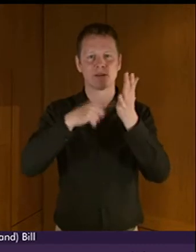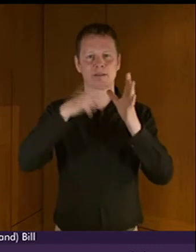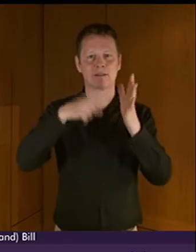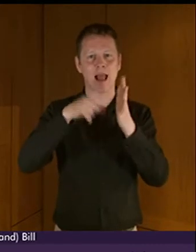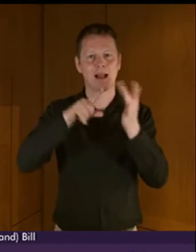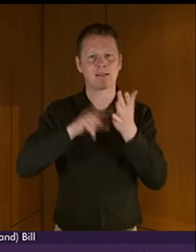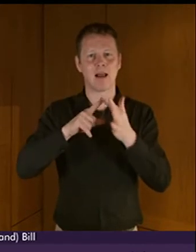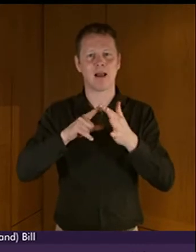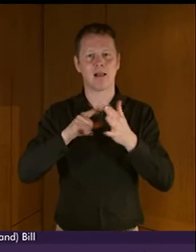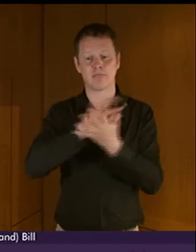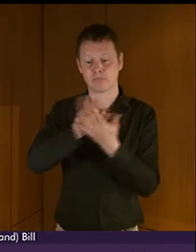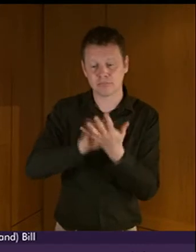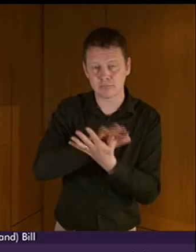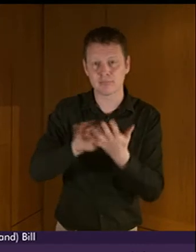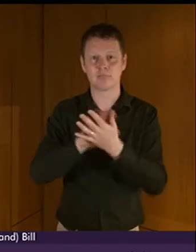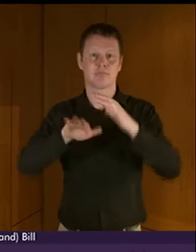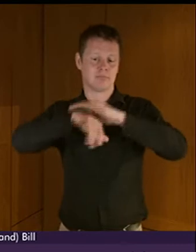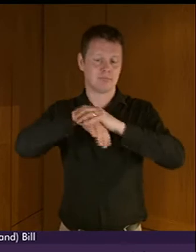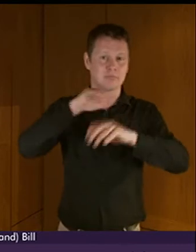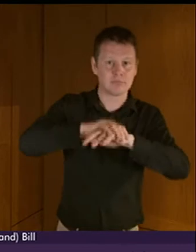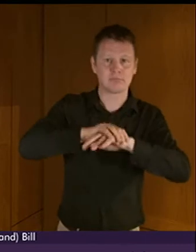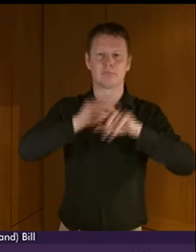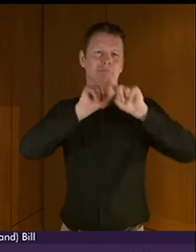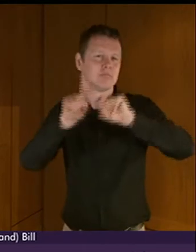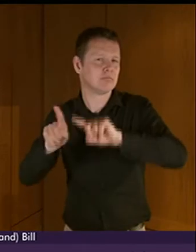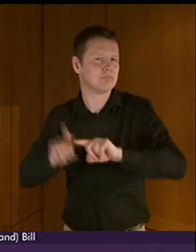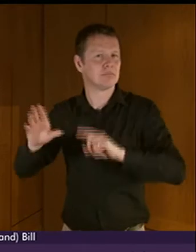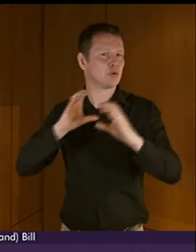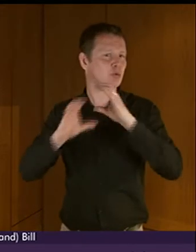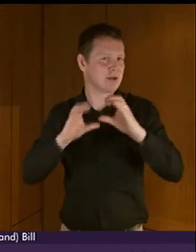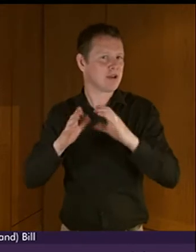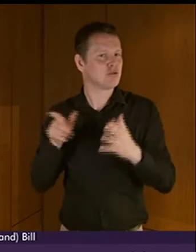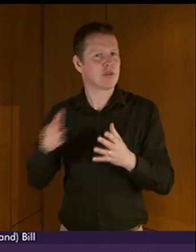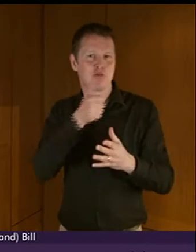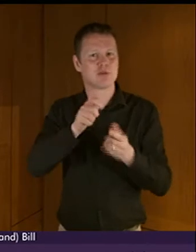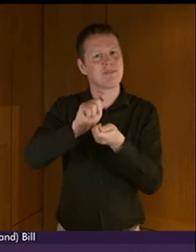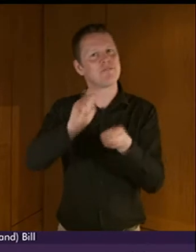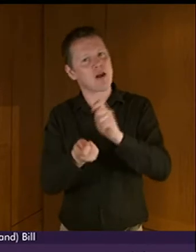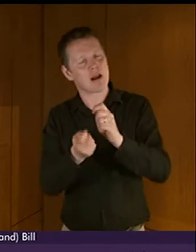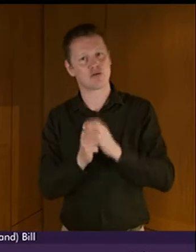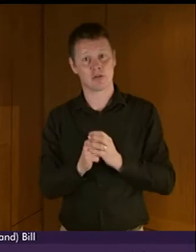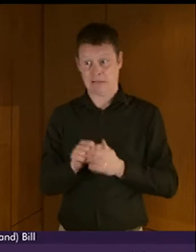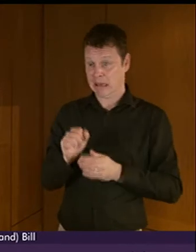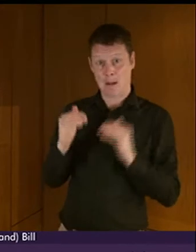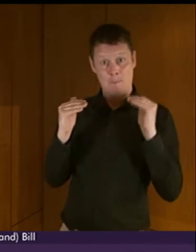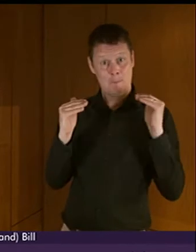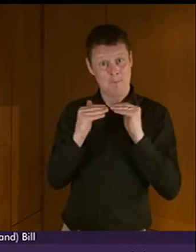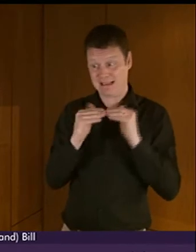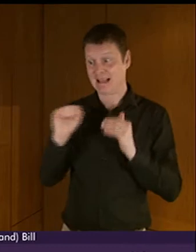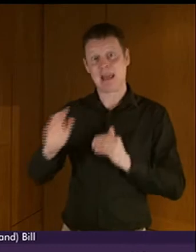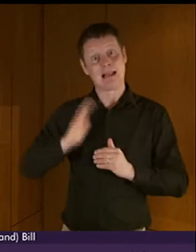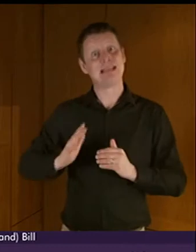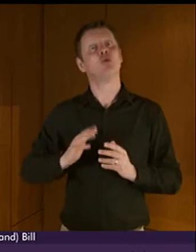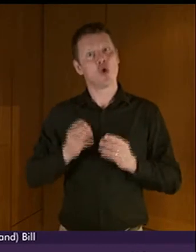Language or deaf-blind manual variations on BSL. Meeting these needs can be more resource